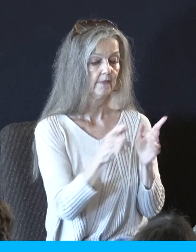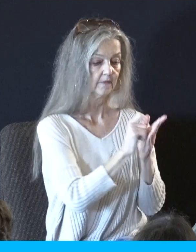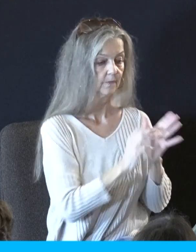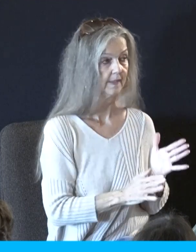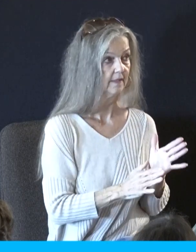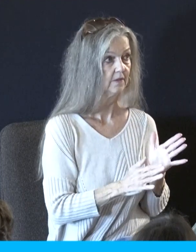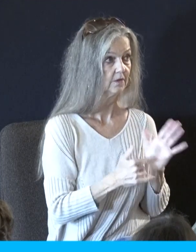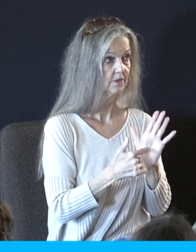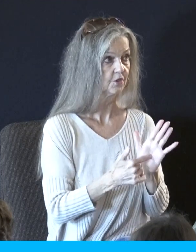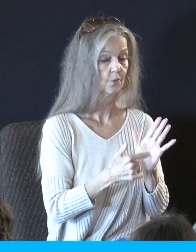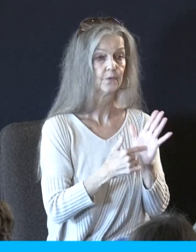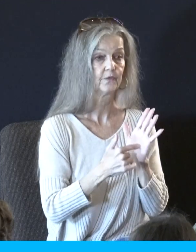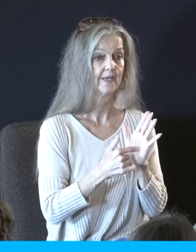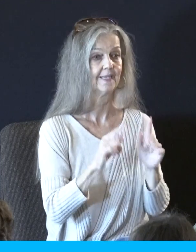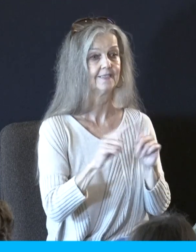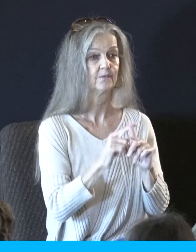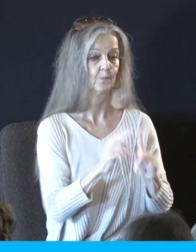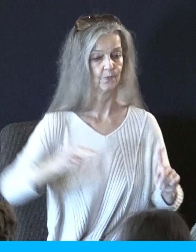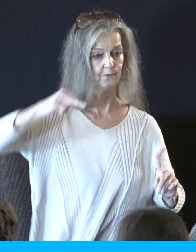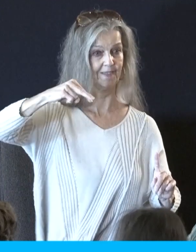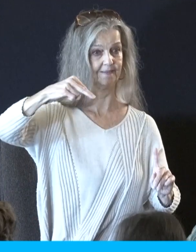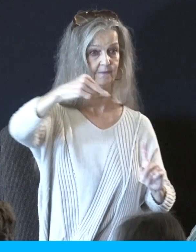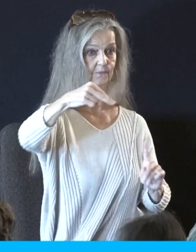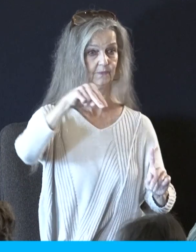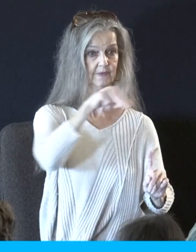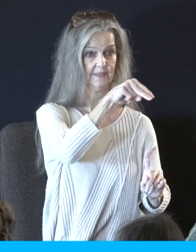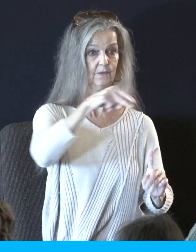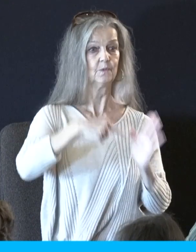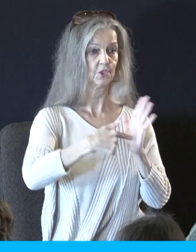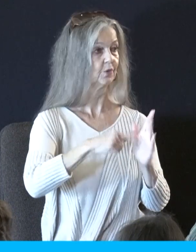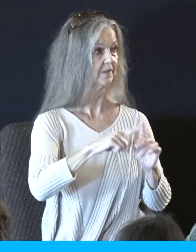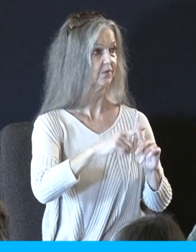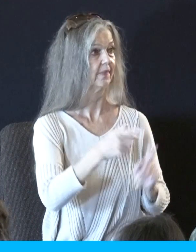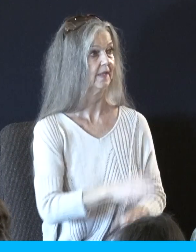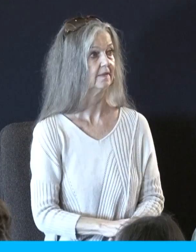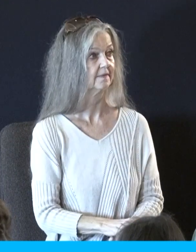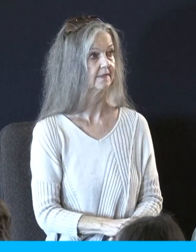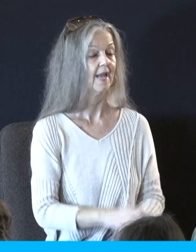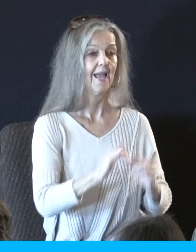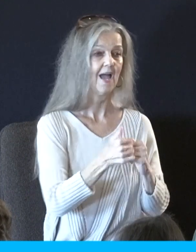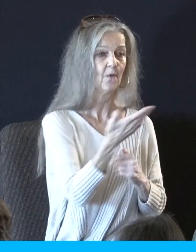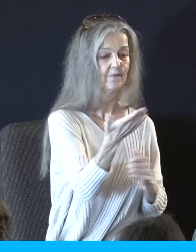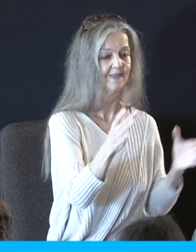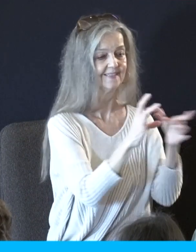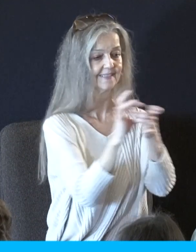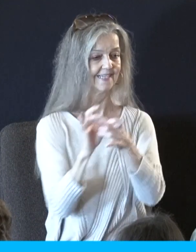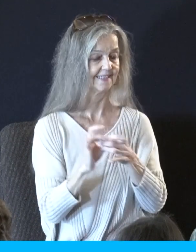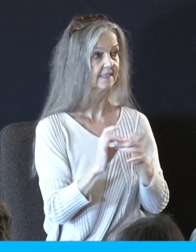and look at the whole site. You'll notice tags to show you where the different things are, so it puts things in context that we're going to go through in the next few verses. At the base of